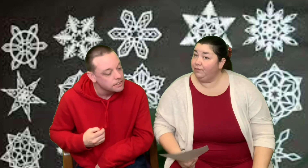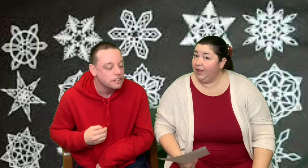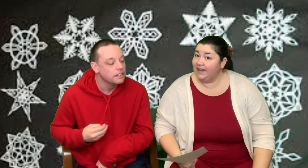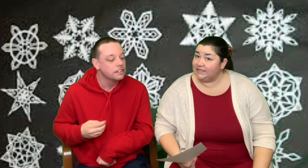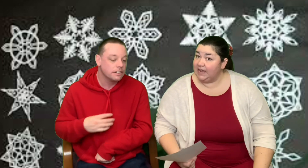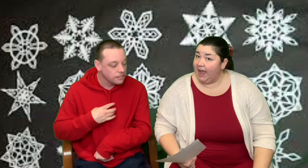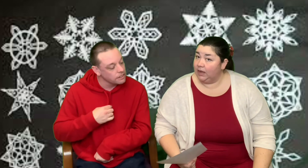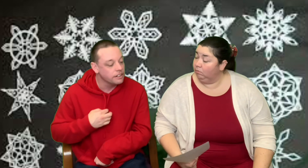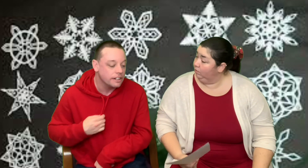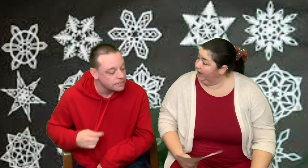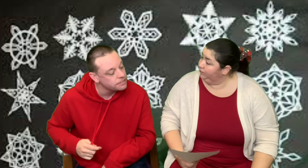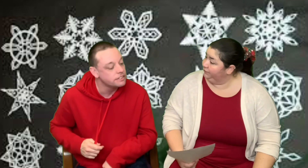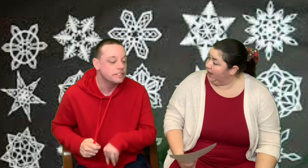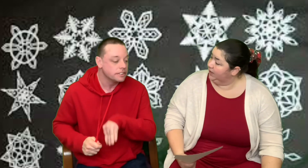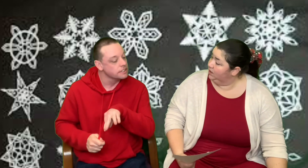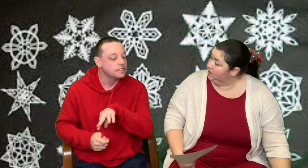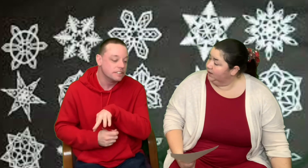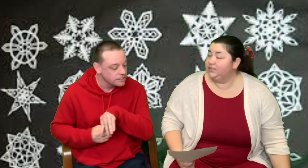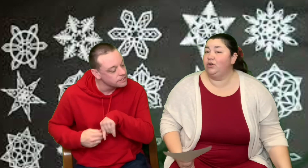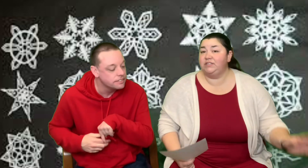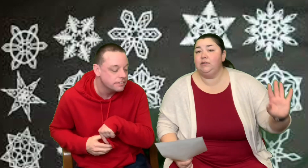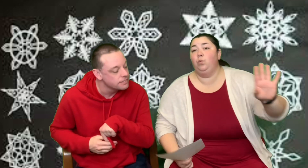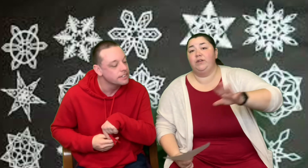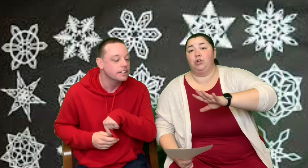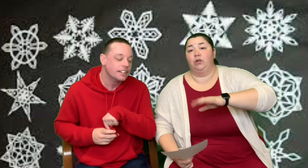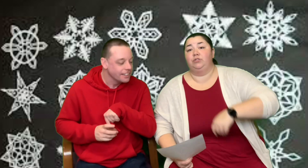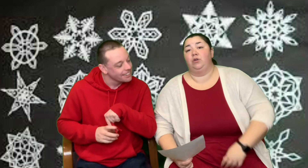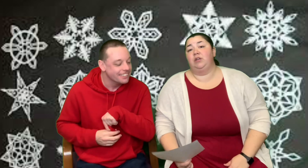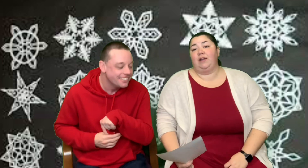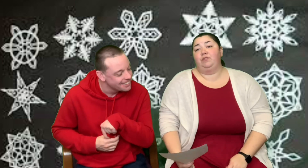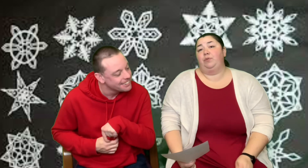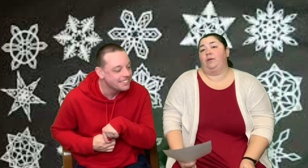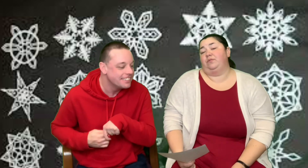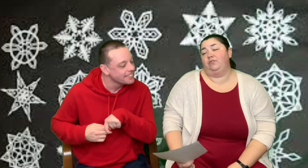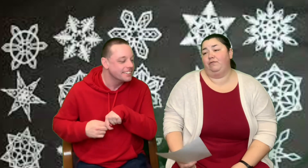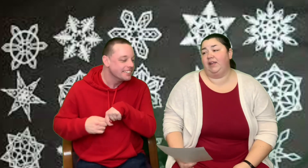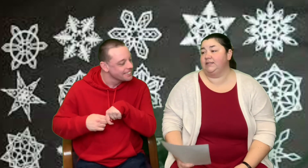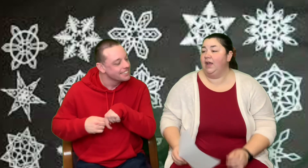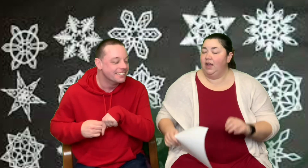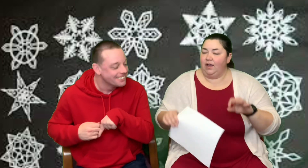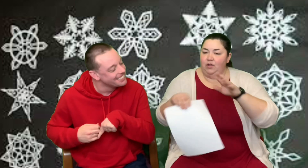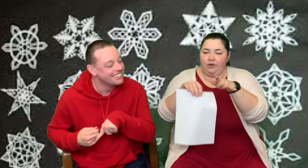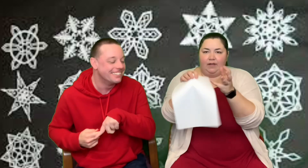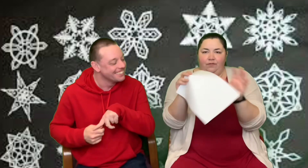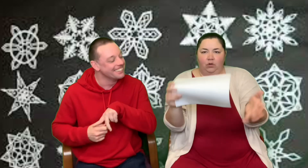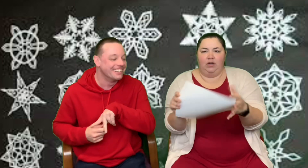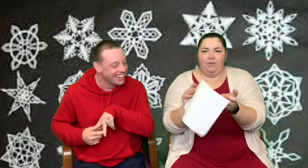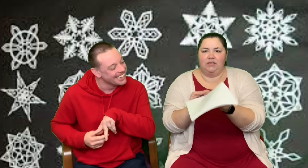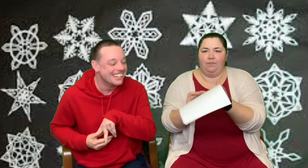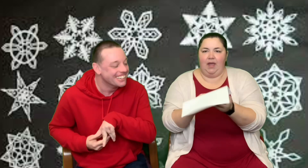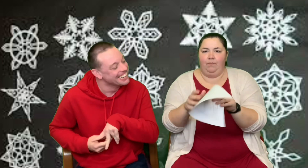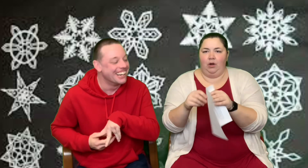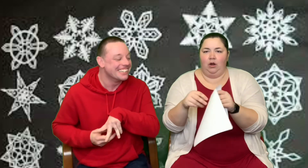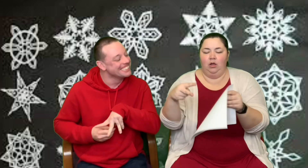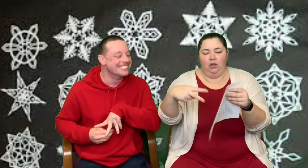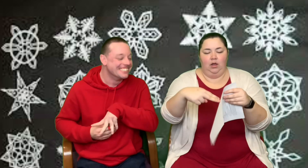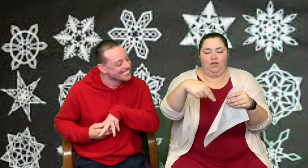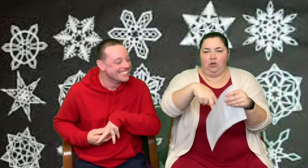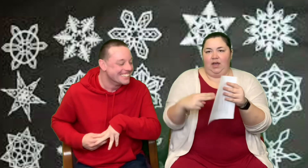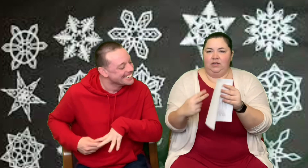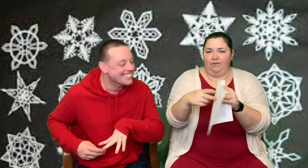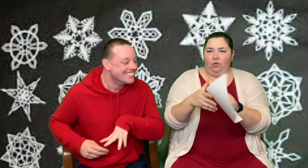Snowflakes Day. Yeah. That's fun. But you know, it's still winter, so you can definitely put up some snowflakes. Have you ever, like, folded a piece of paper,